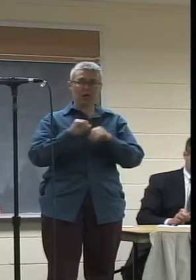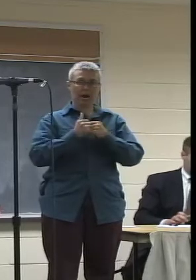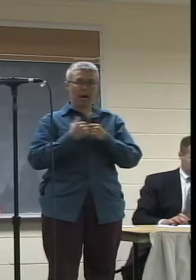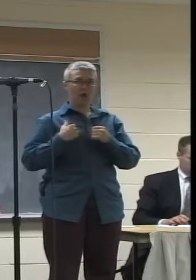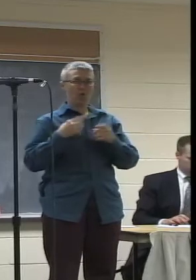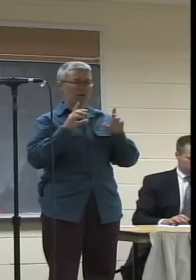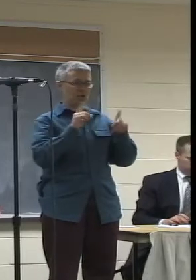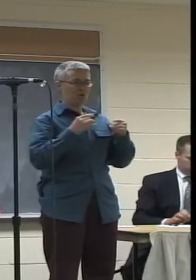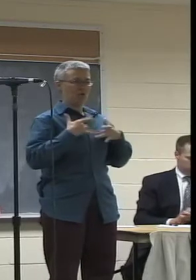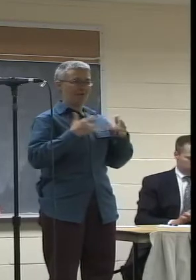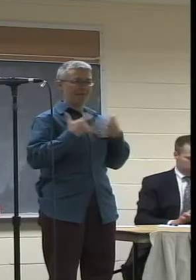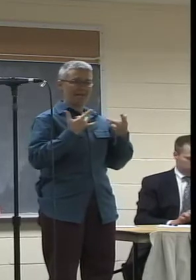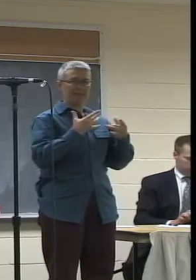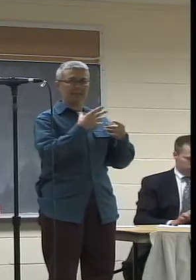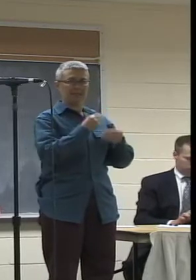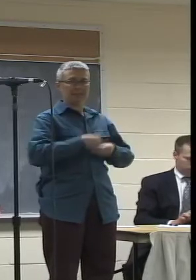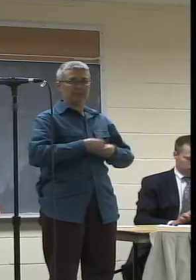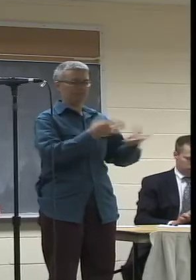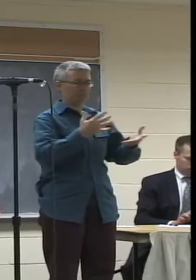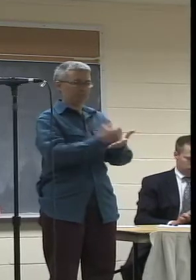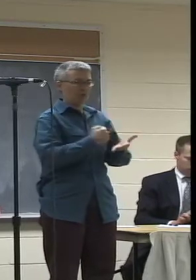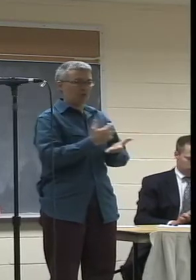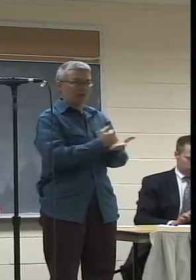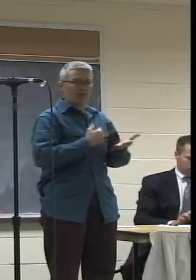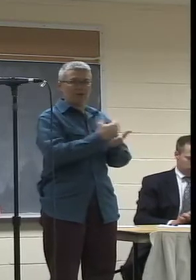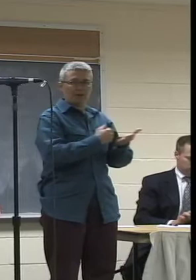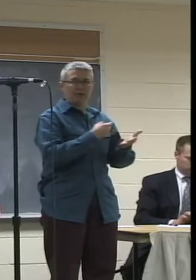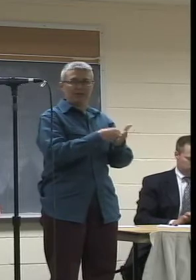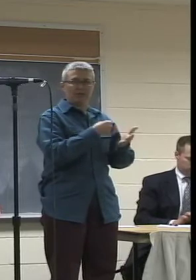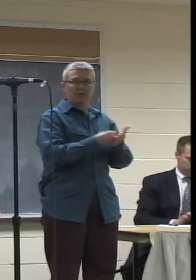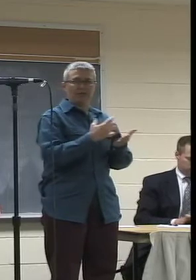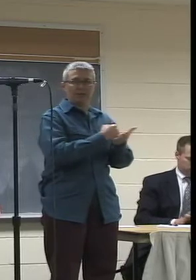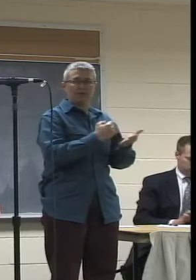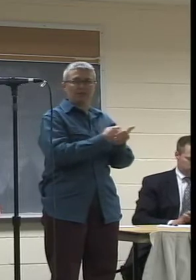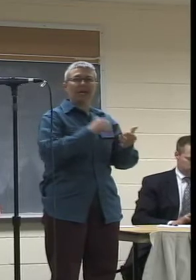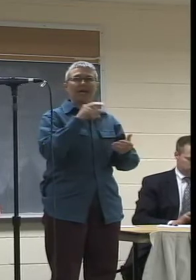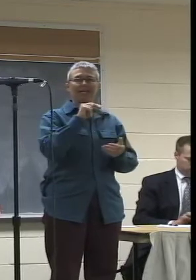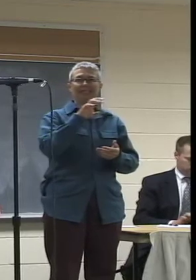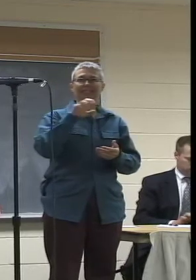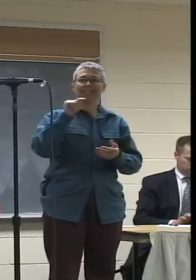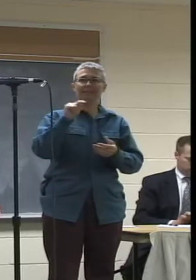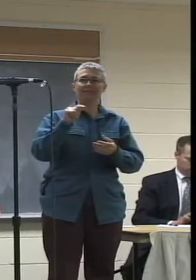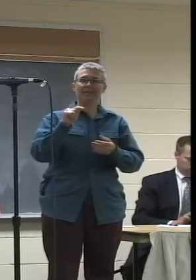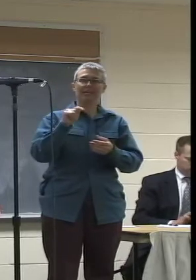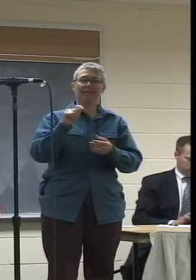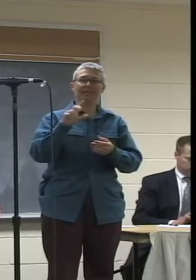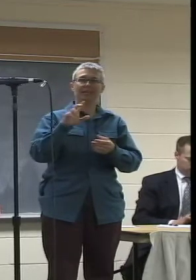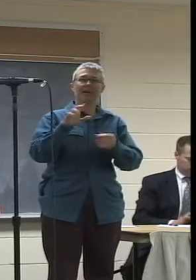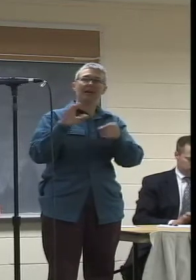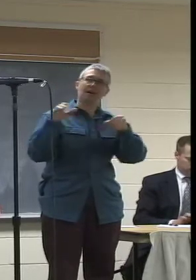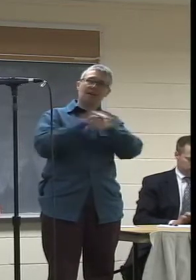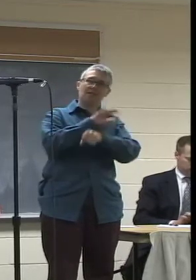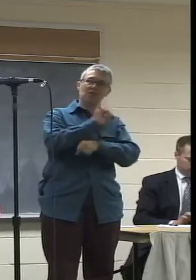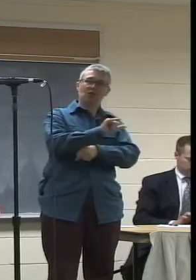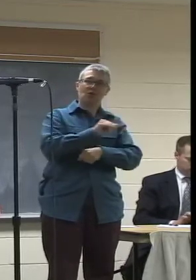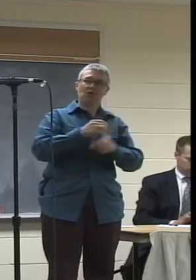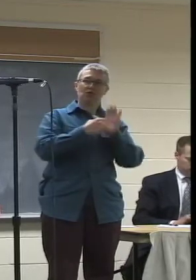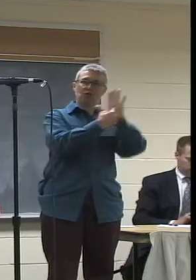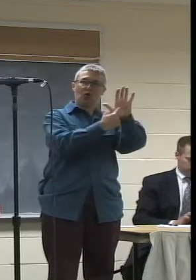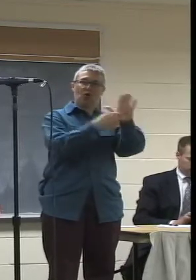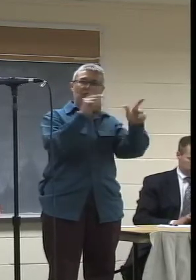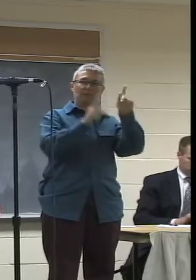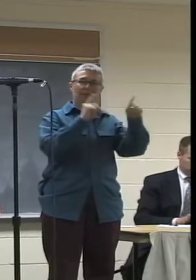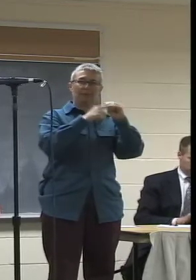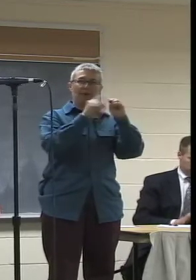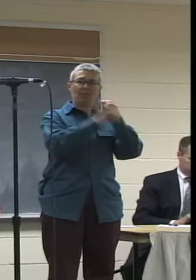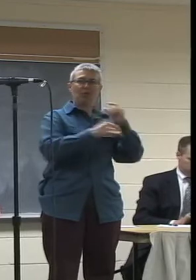And NCTV covers these events for us and they do a great job, a professional job. And it creates awareness in the